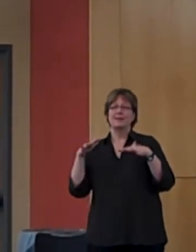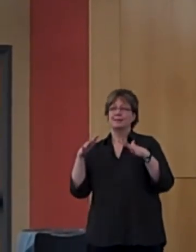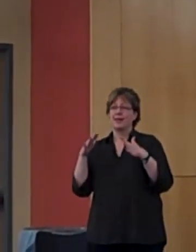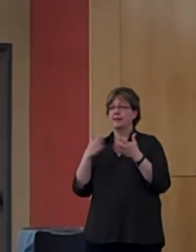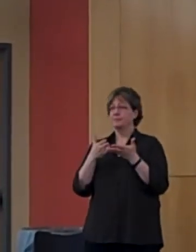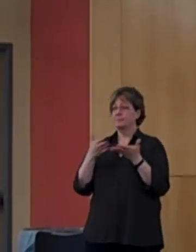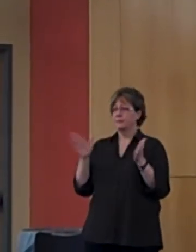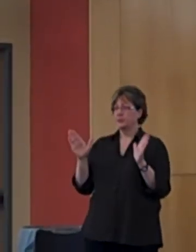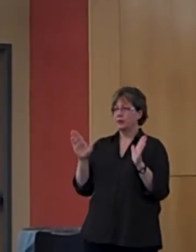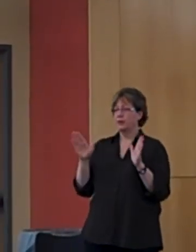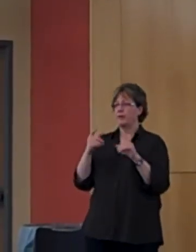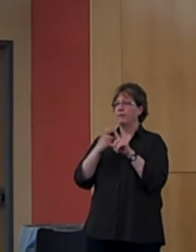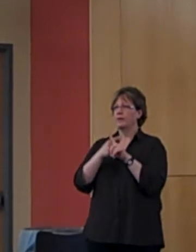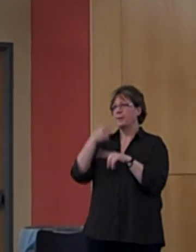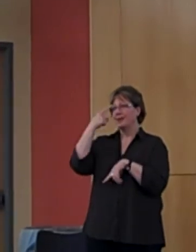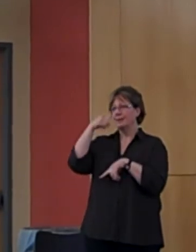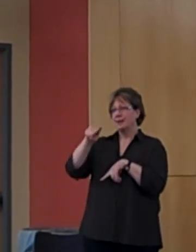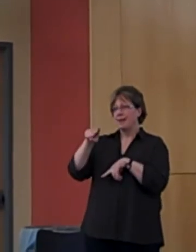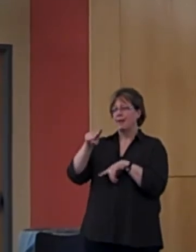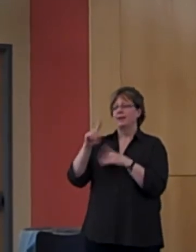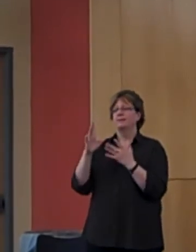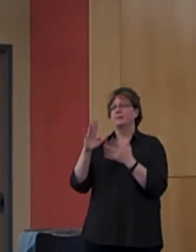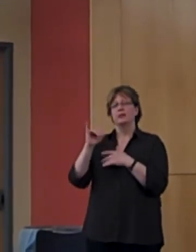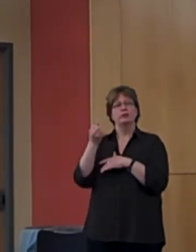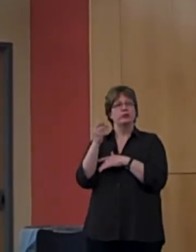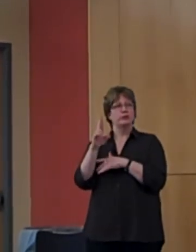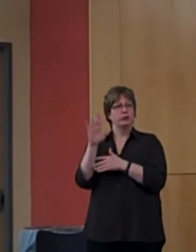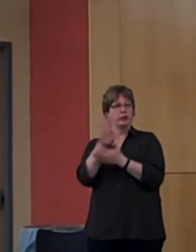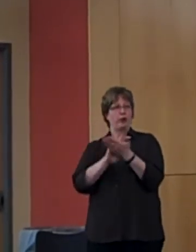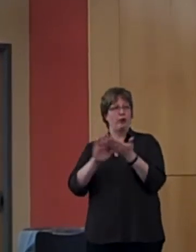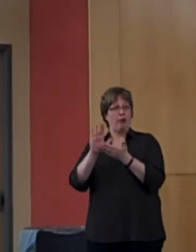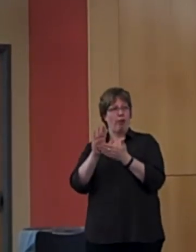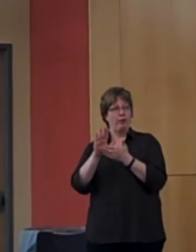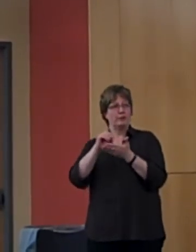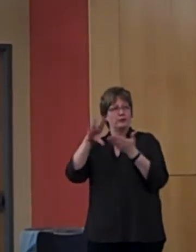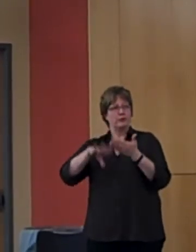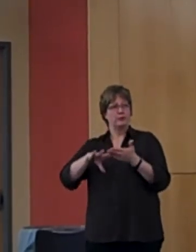case of Taiwanese junior college students in their first semester of secondary schooling.